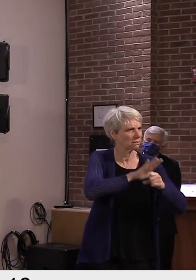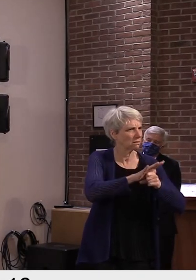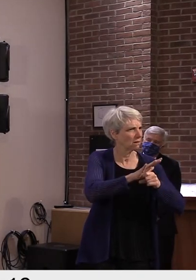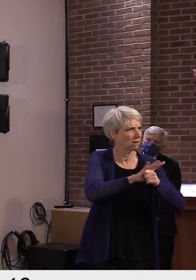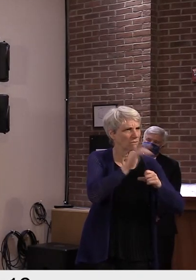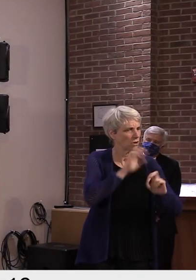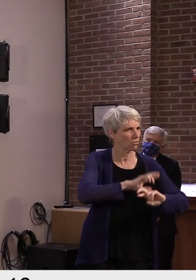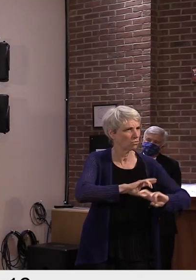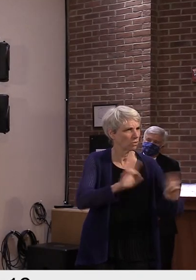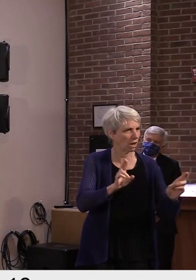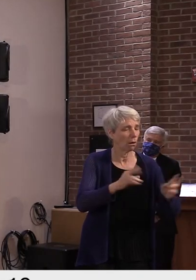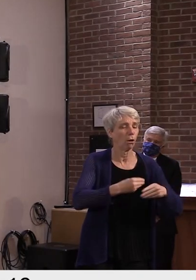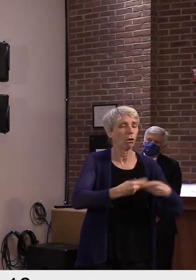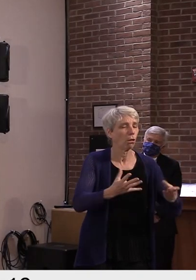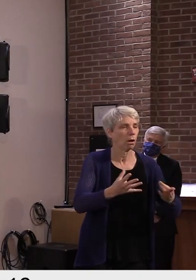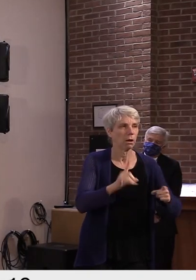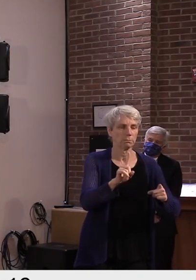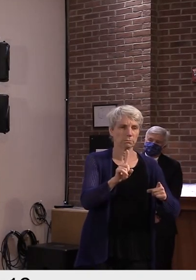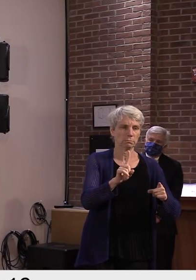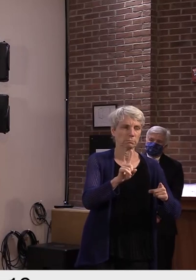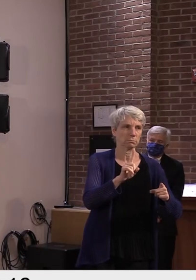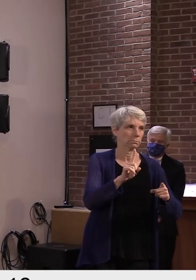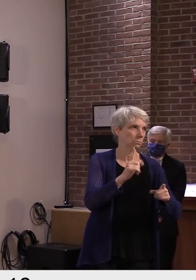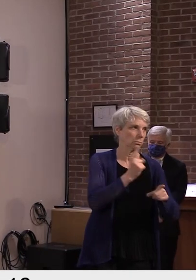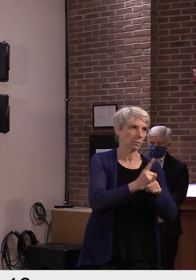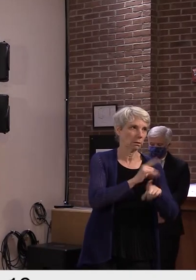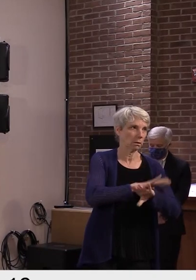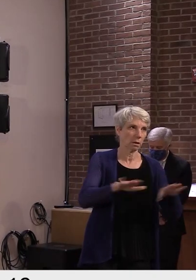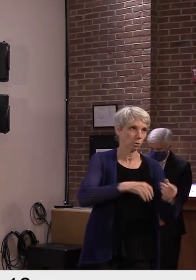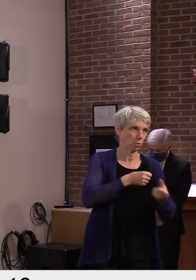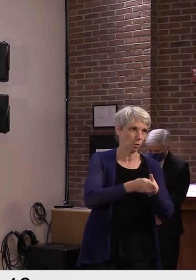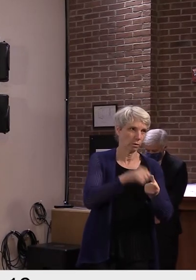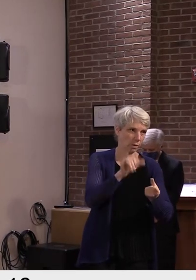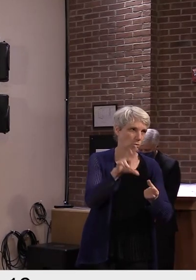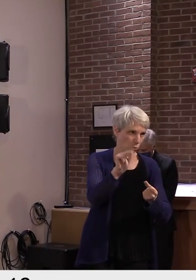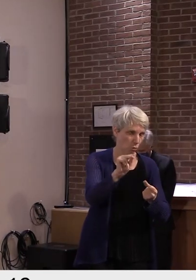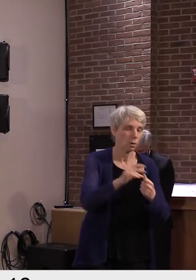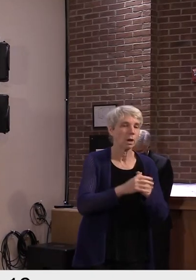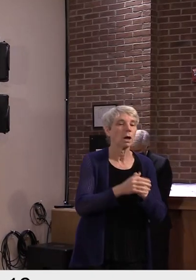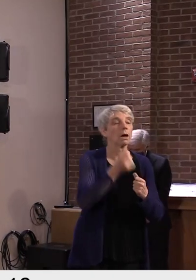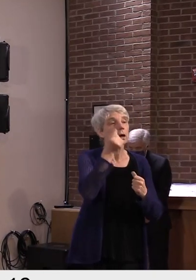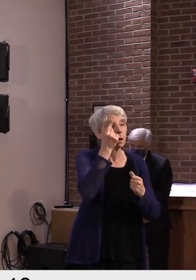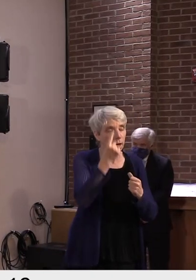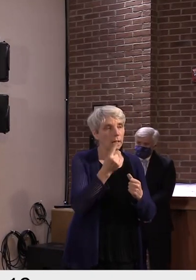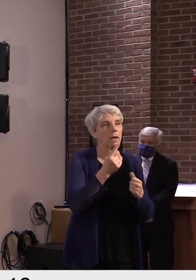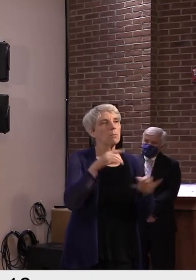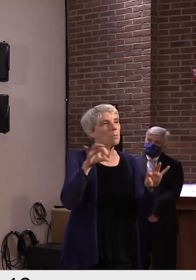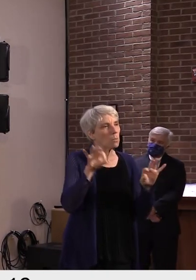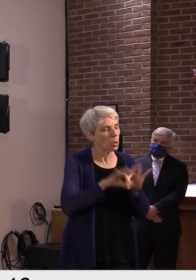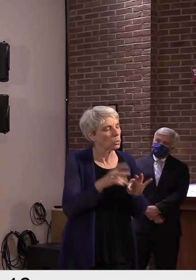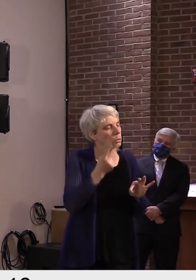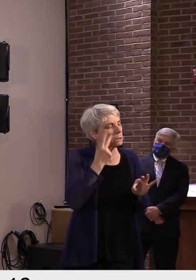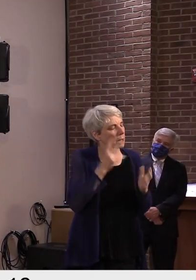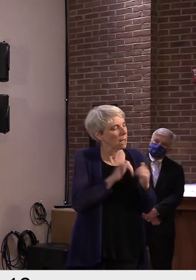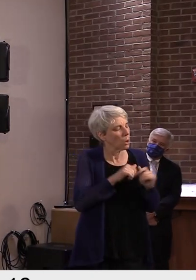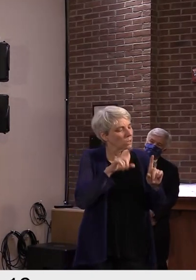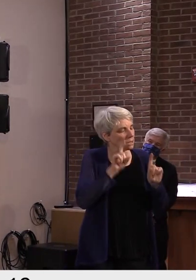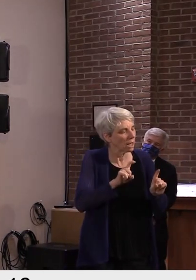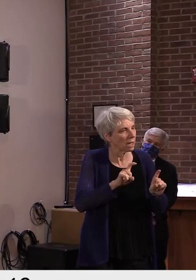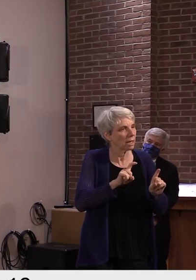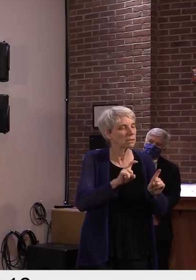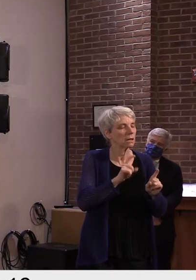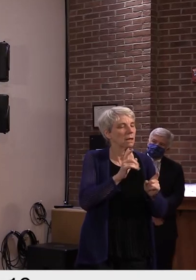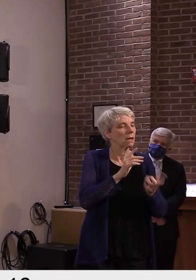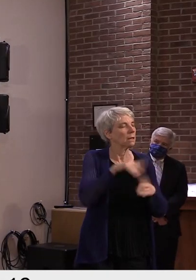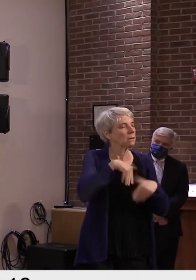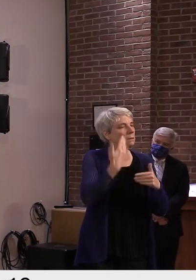concern. But once we see the process that has been gone through from a scientific standpoint in terms